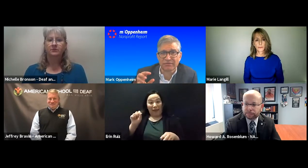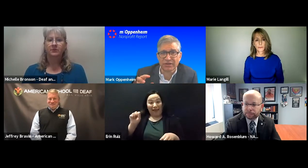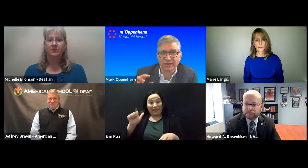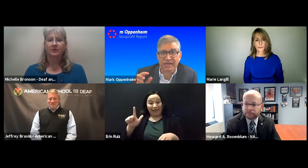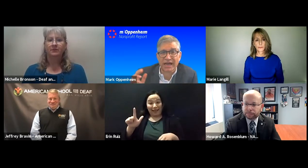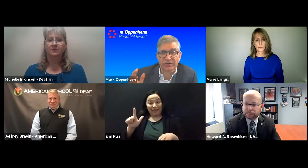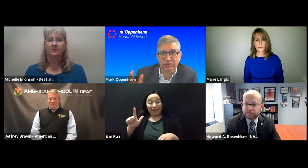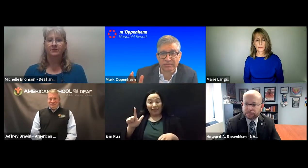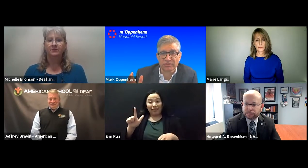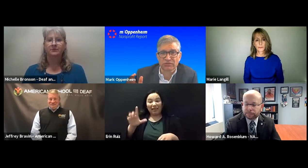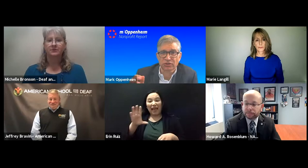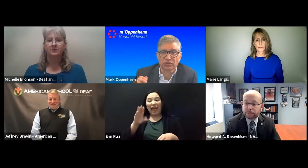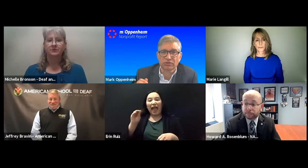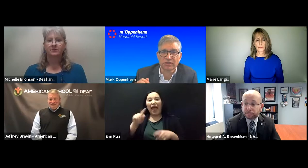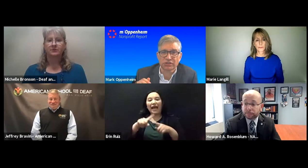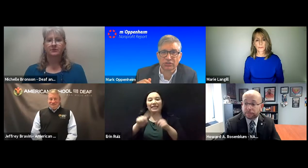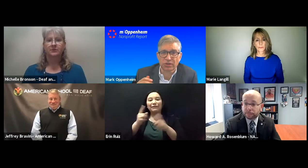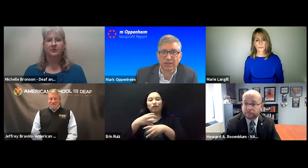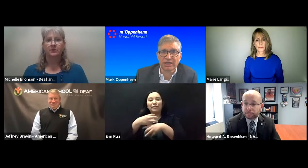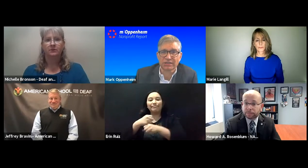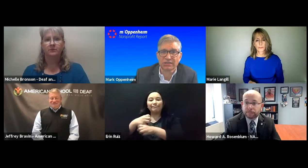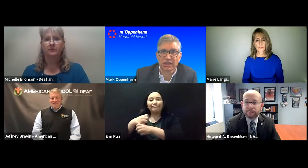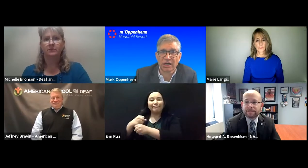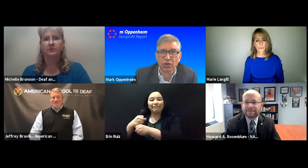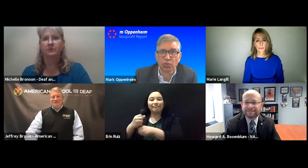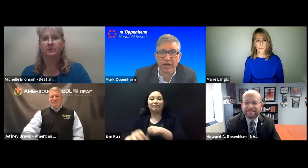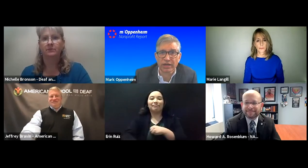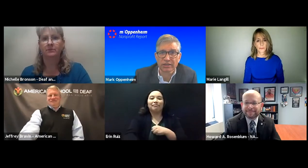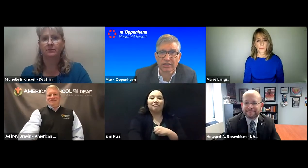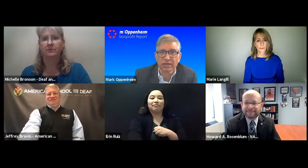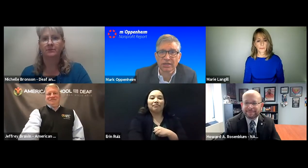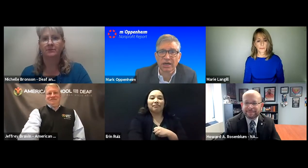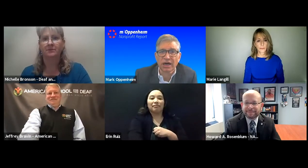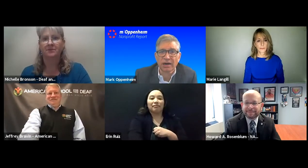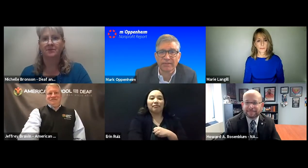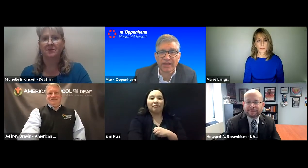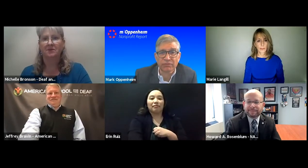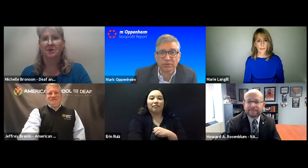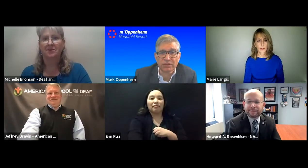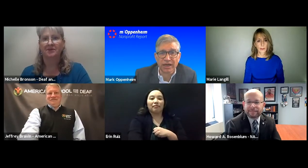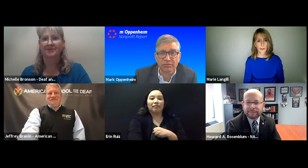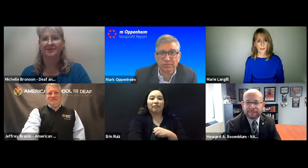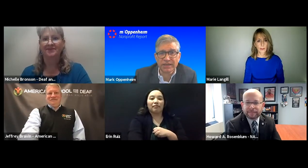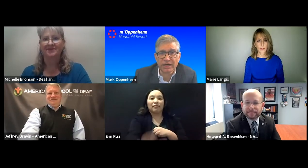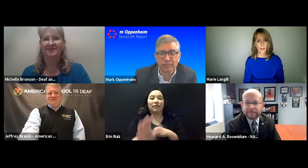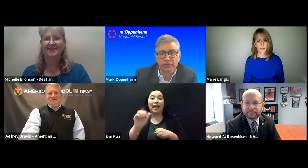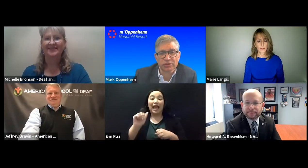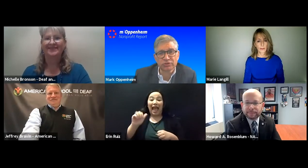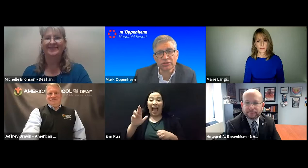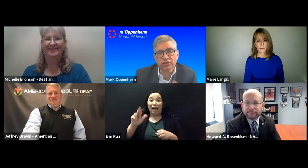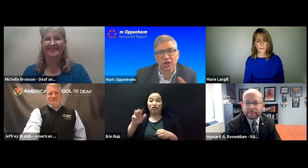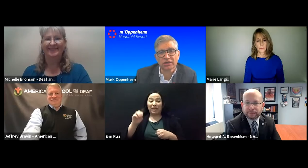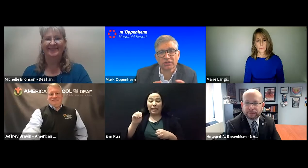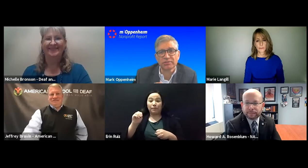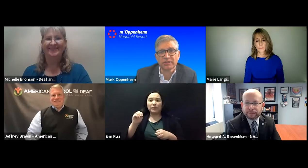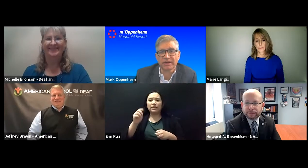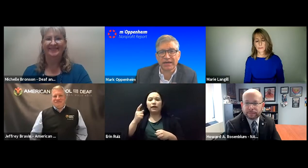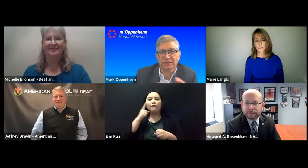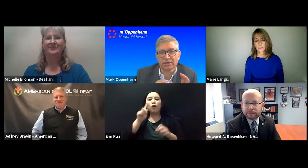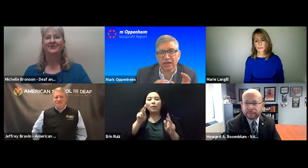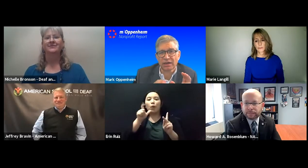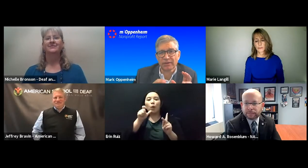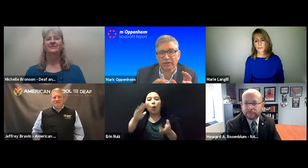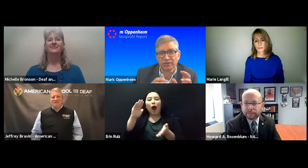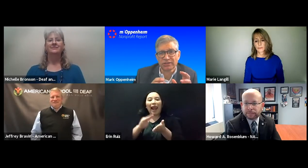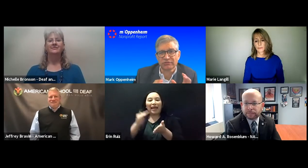and the various acronyms, for those of us who are less aware, that would be helpful. Could you just talk a little bit